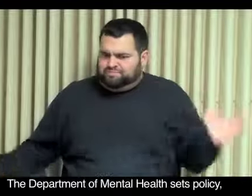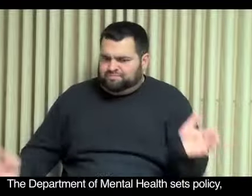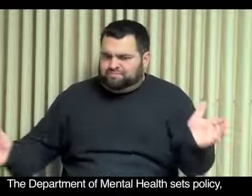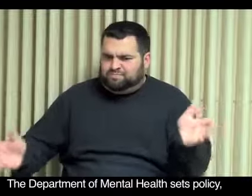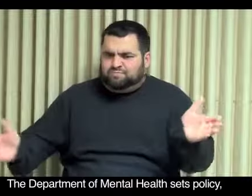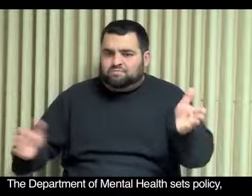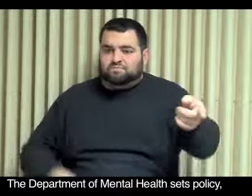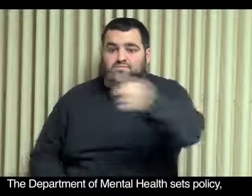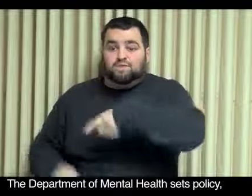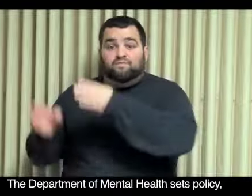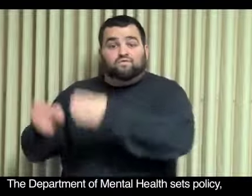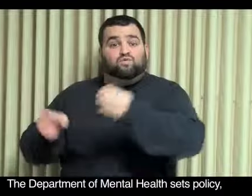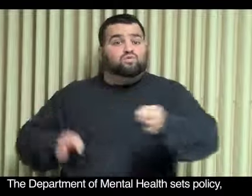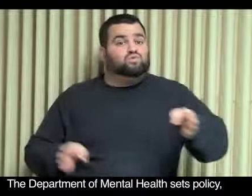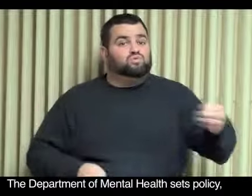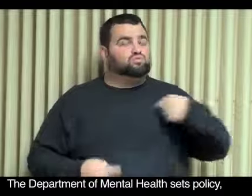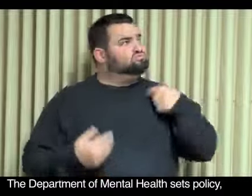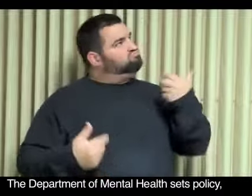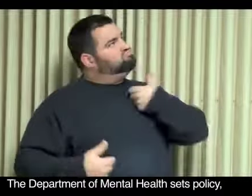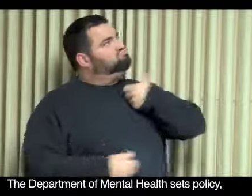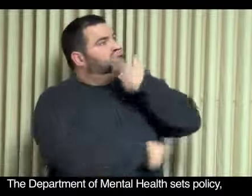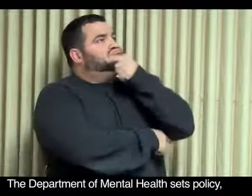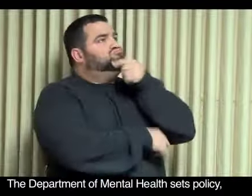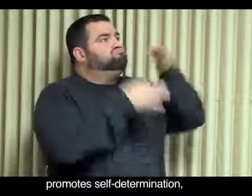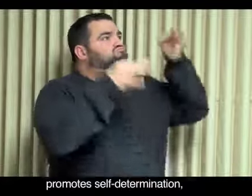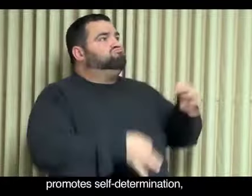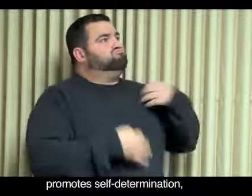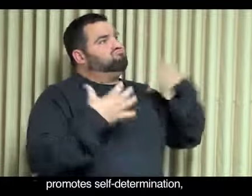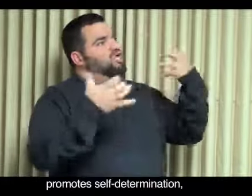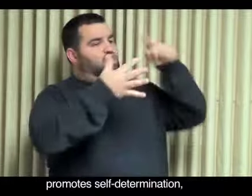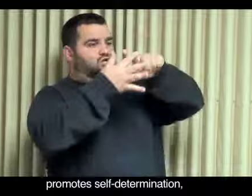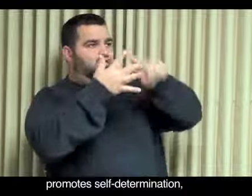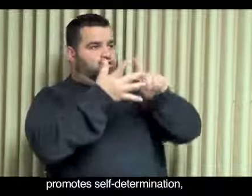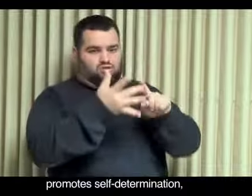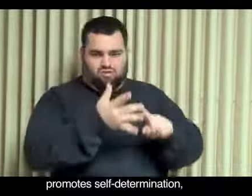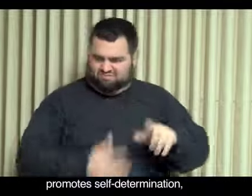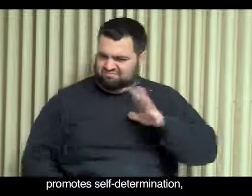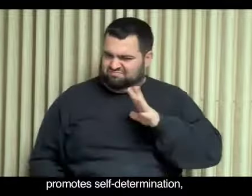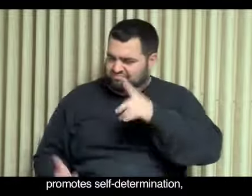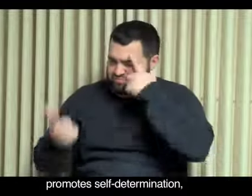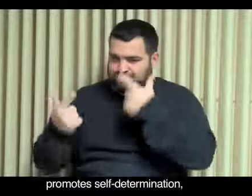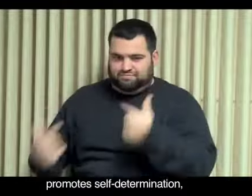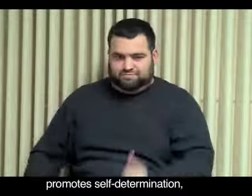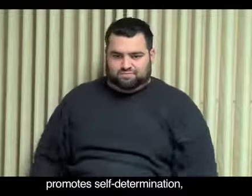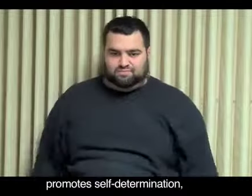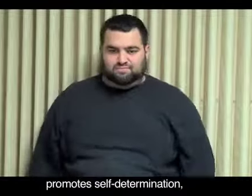The Department of Mental Health sets policy, promotes self-determination,